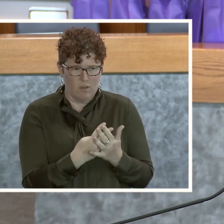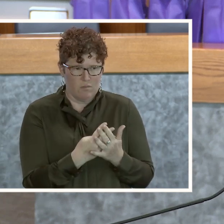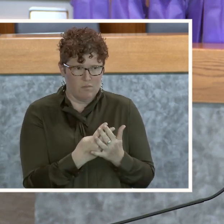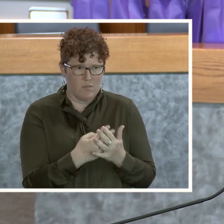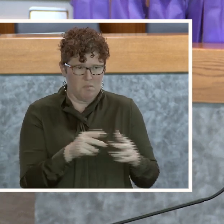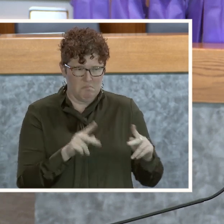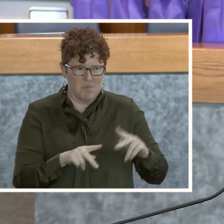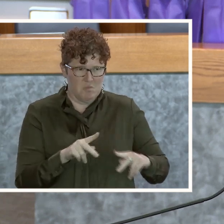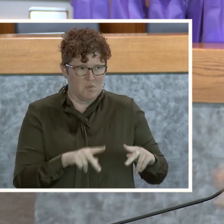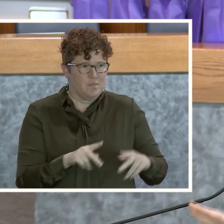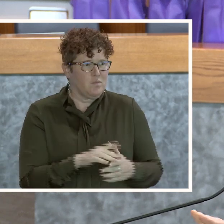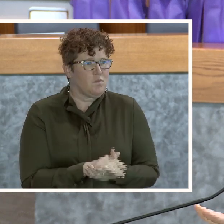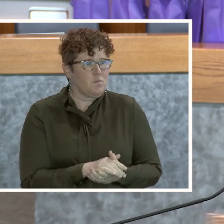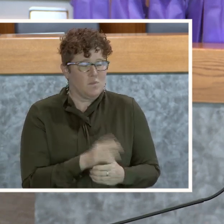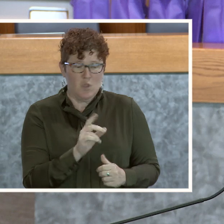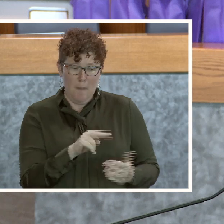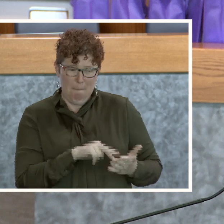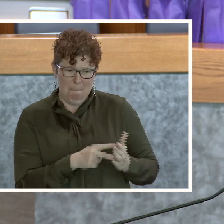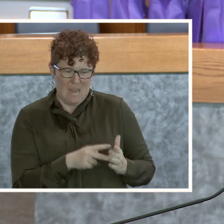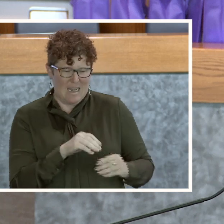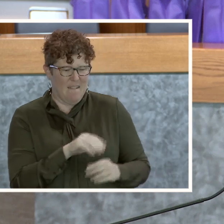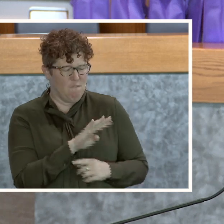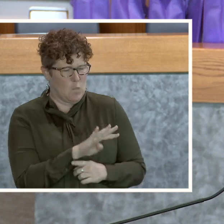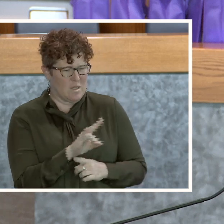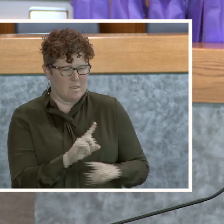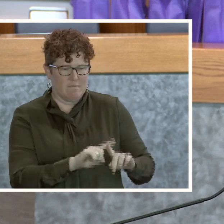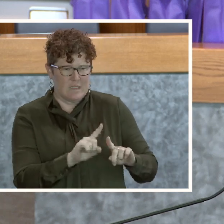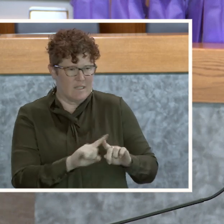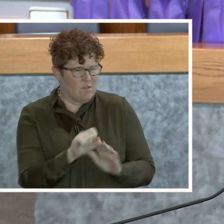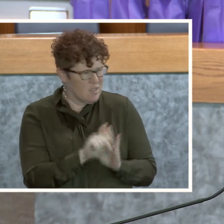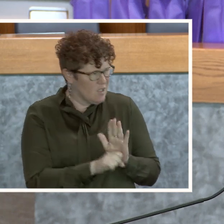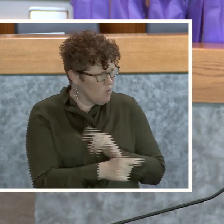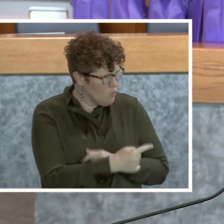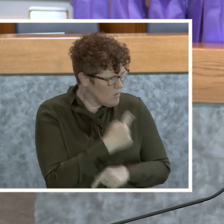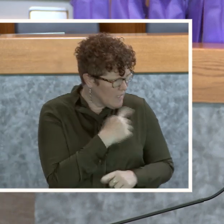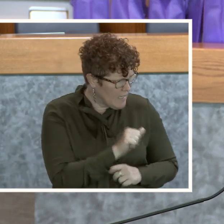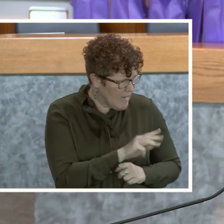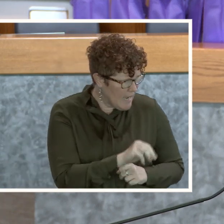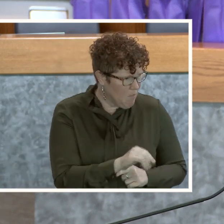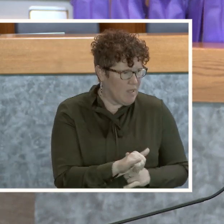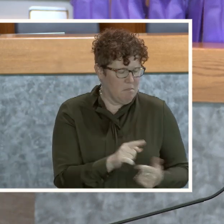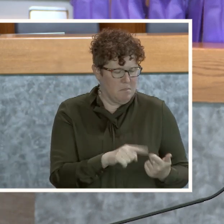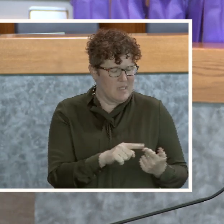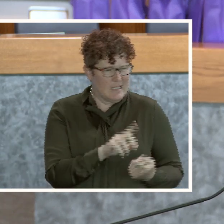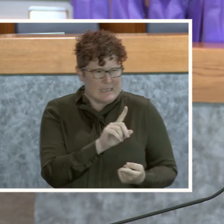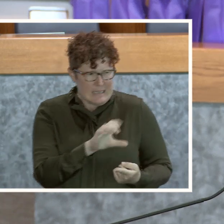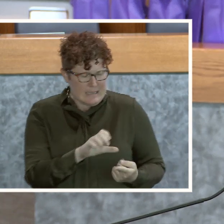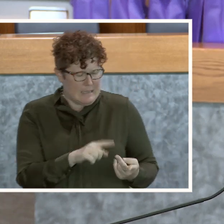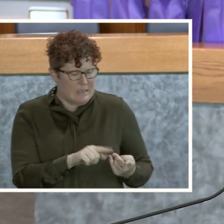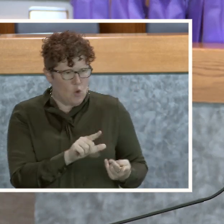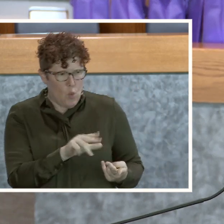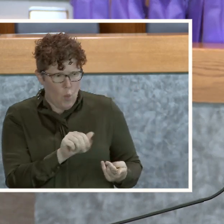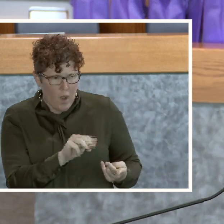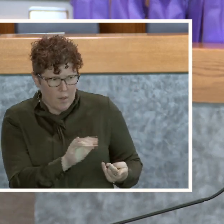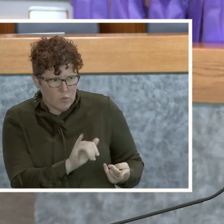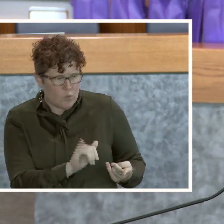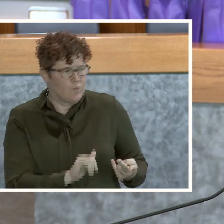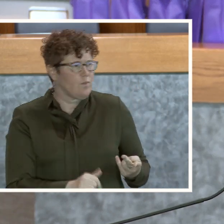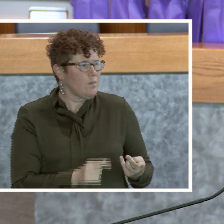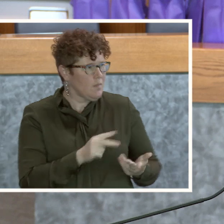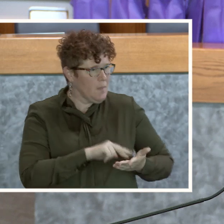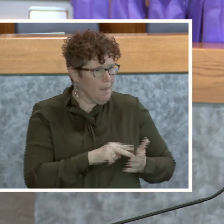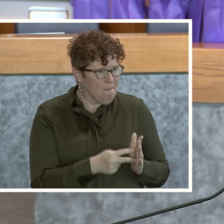So that means in about 47 different states, Amy, that what you said? And Guam and the District of Columbia. That means